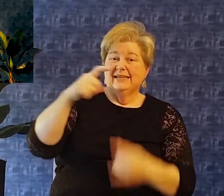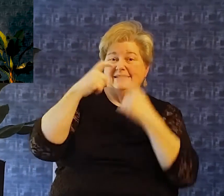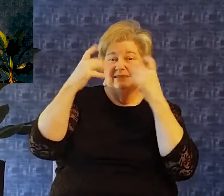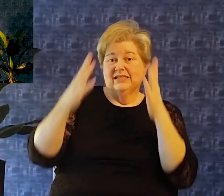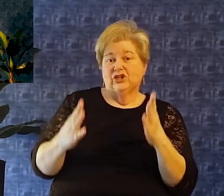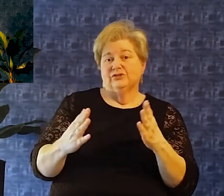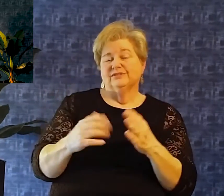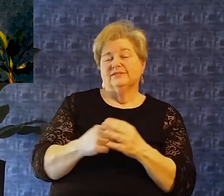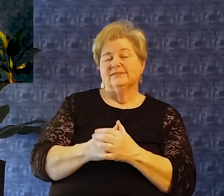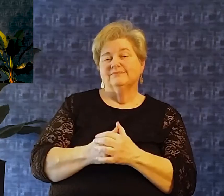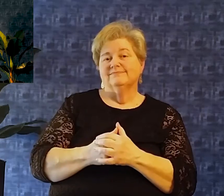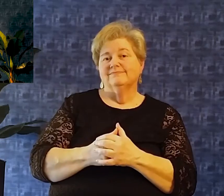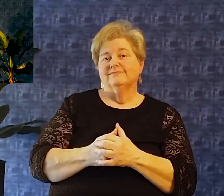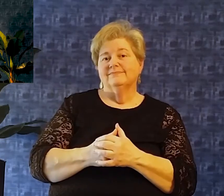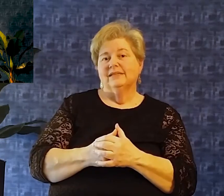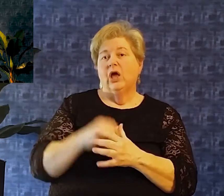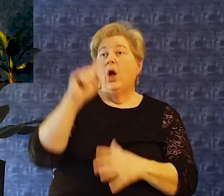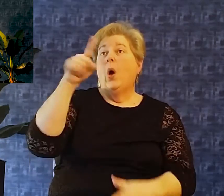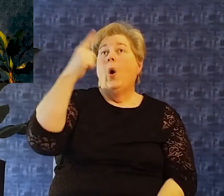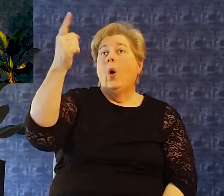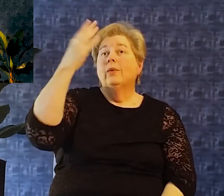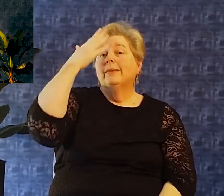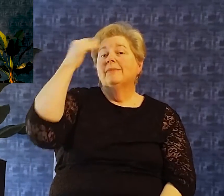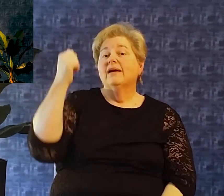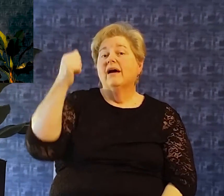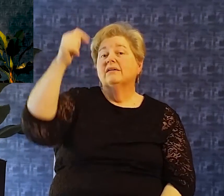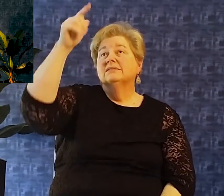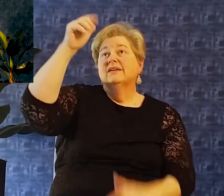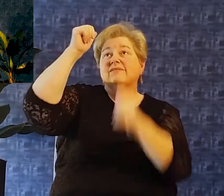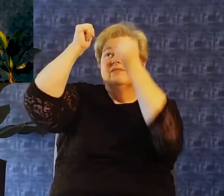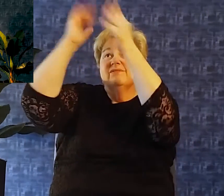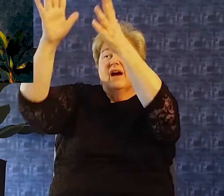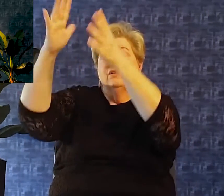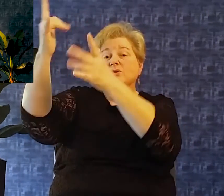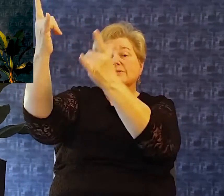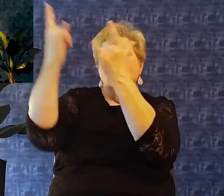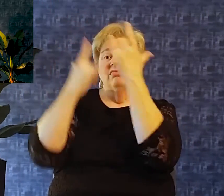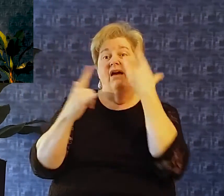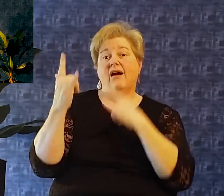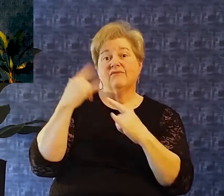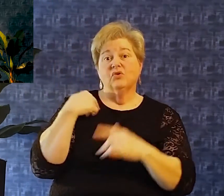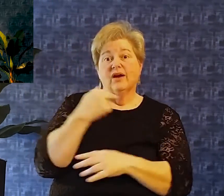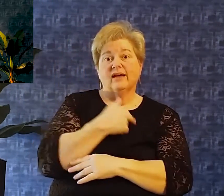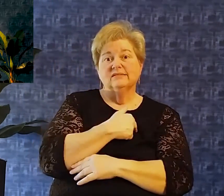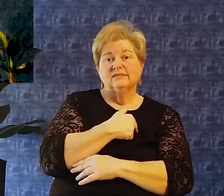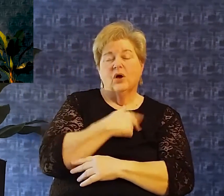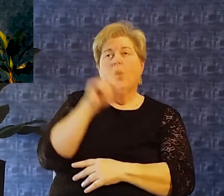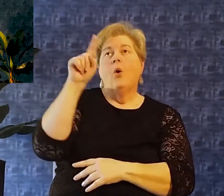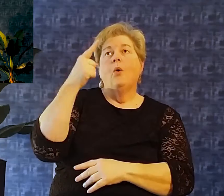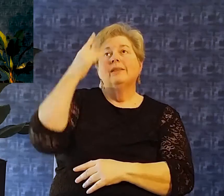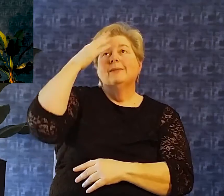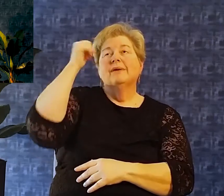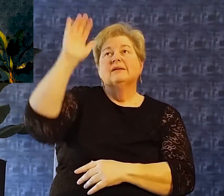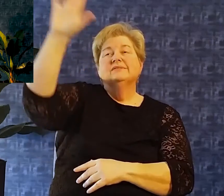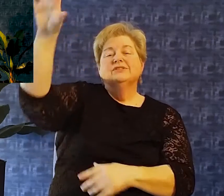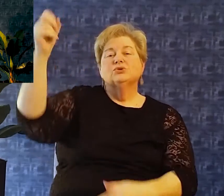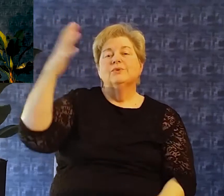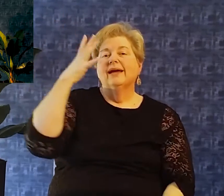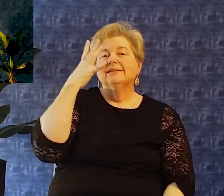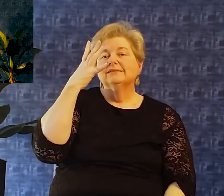It is only because of his grace that we can go boldly before him and plead with him